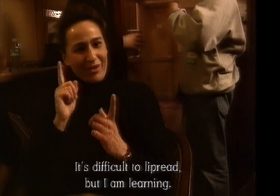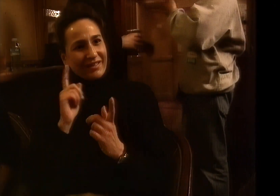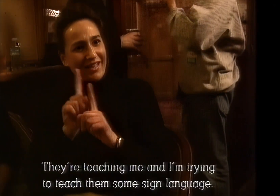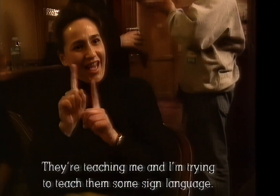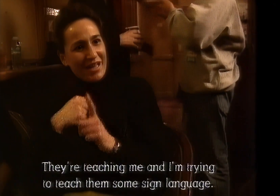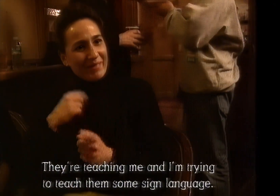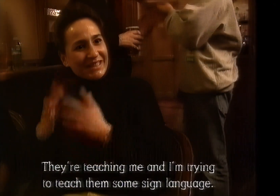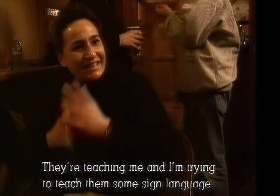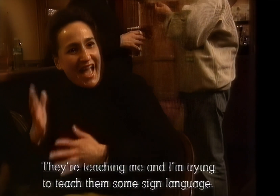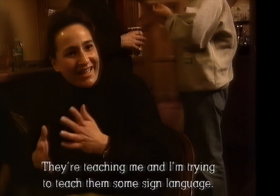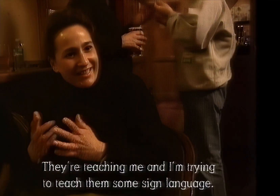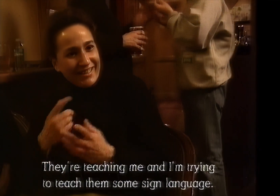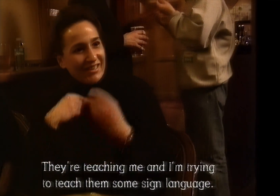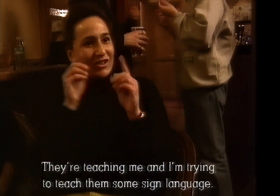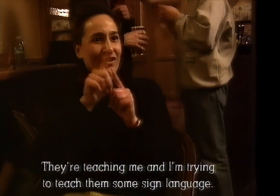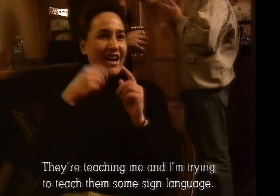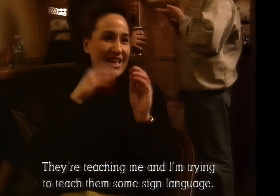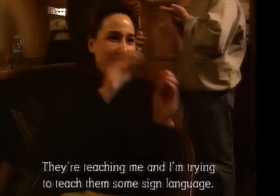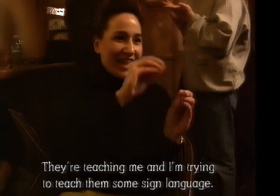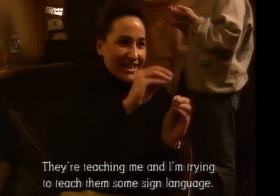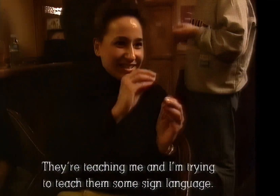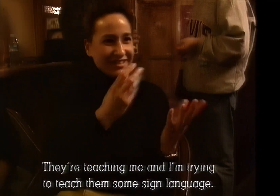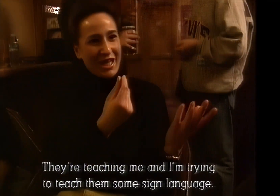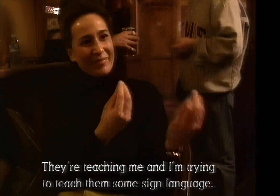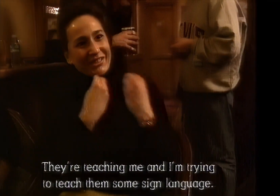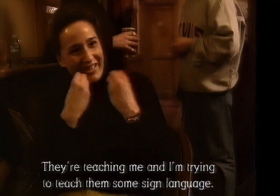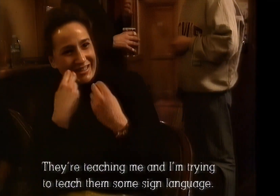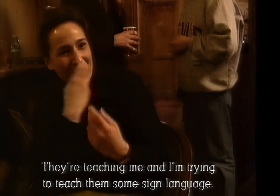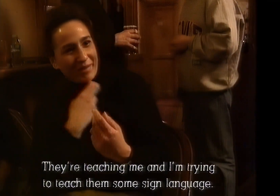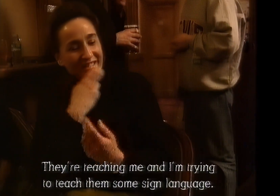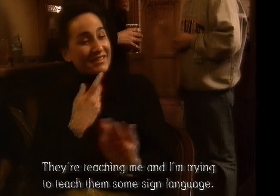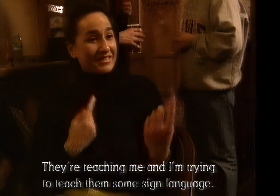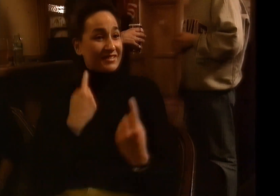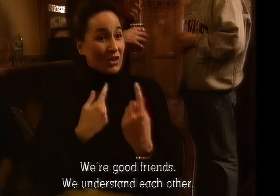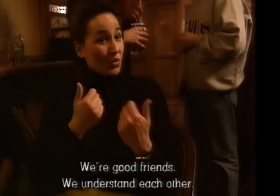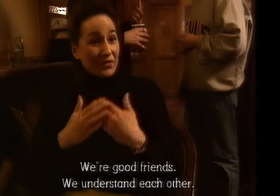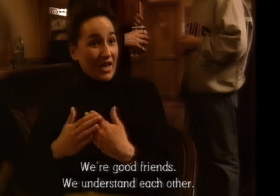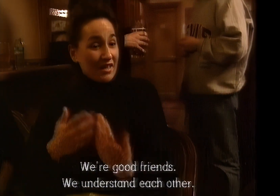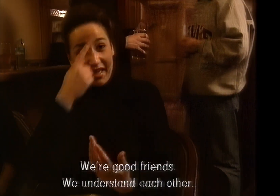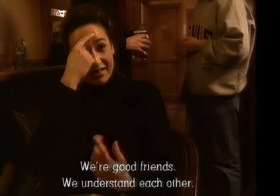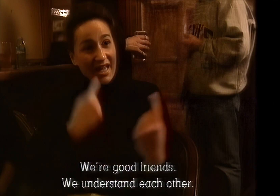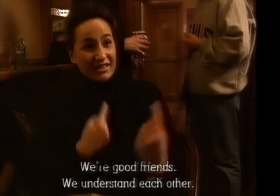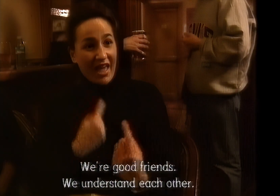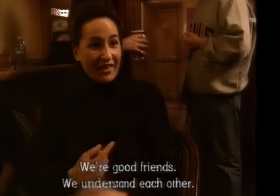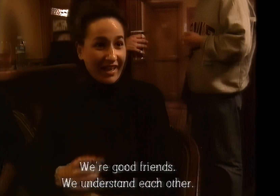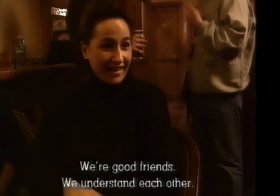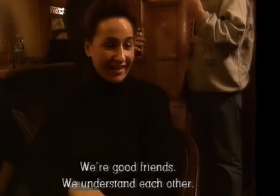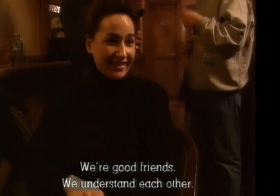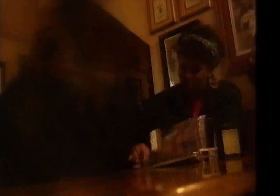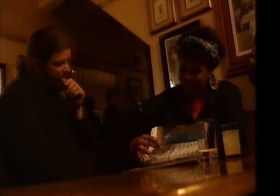I mean they're teaching me. And they know what it's like for me to sign. And I'm trying to teach them some sign language. We're good friends. We understand each other.